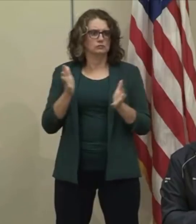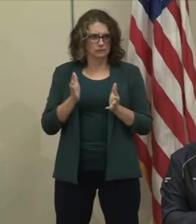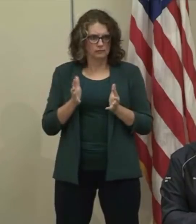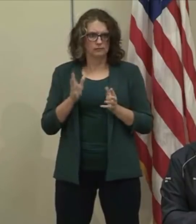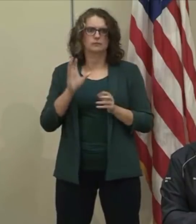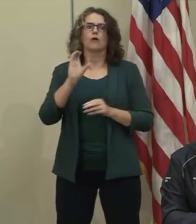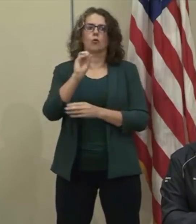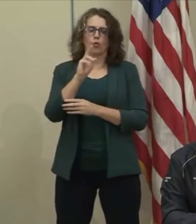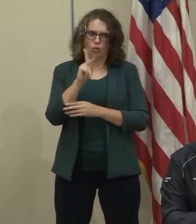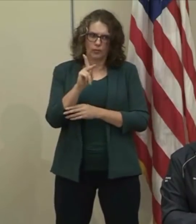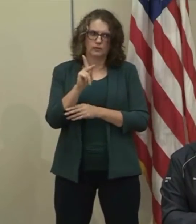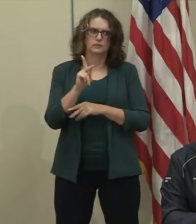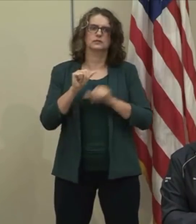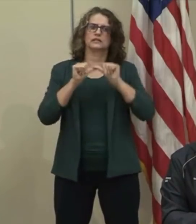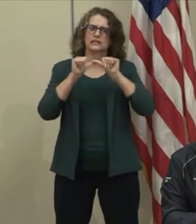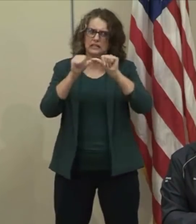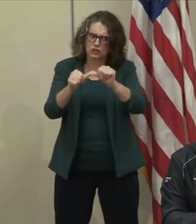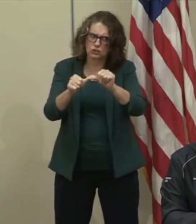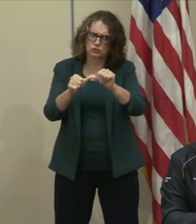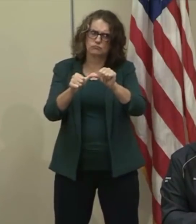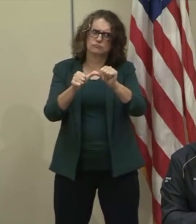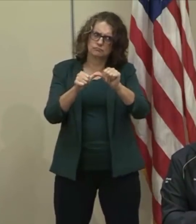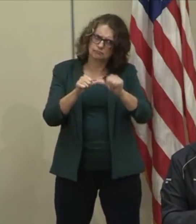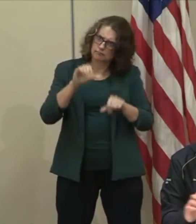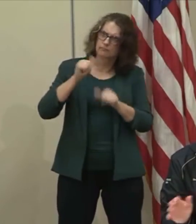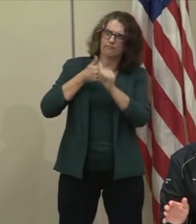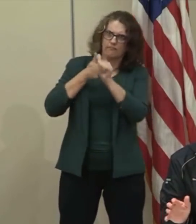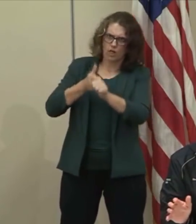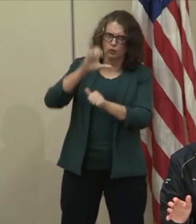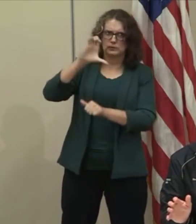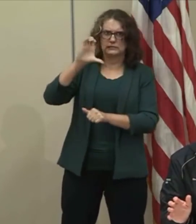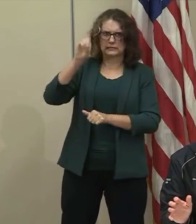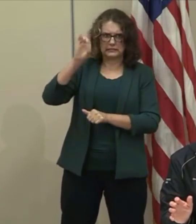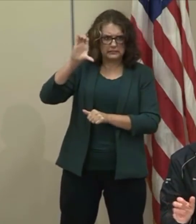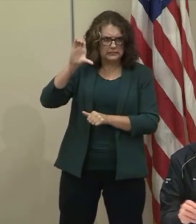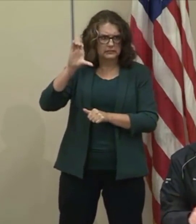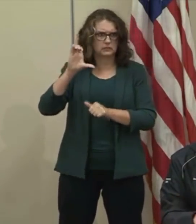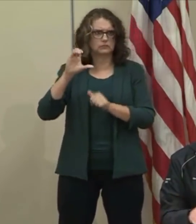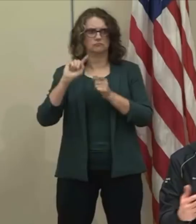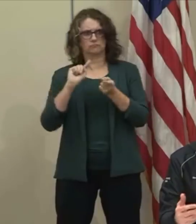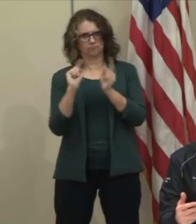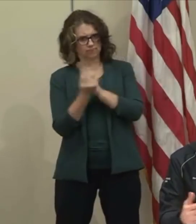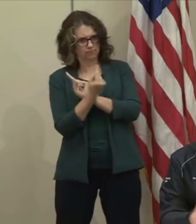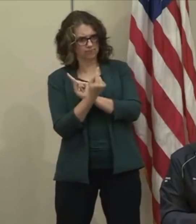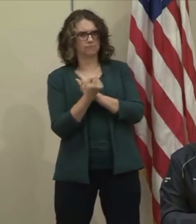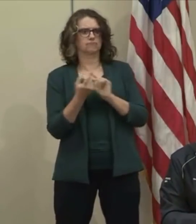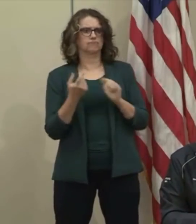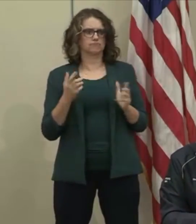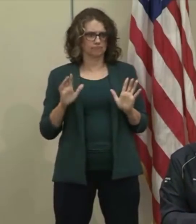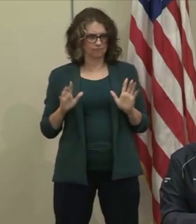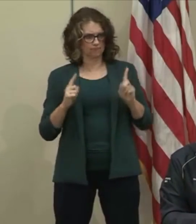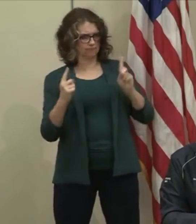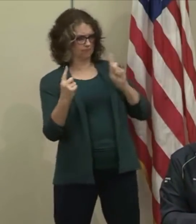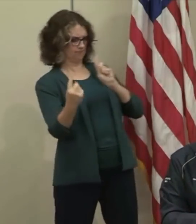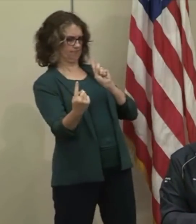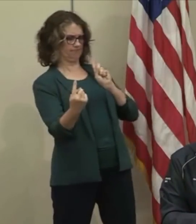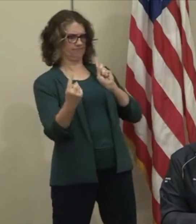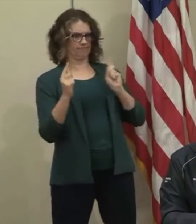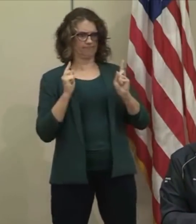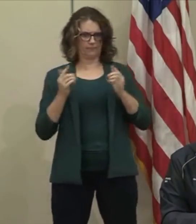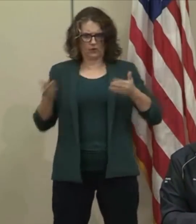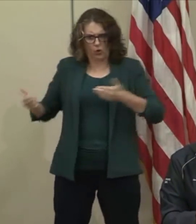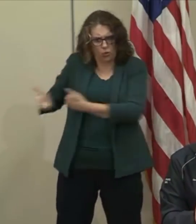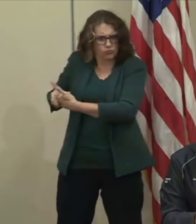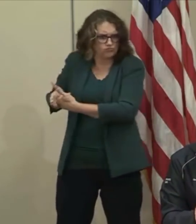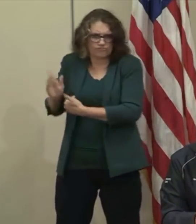to follow the CDC guidelines, the social distancing, the innovation that businesses are doing all across